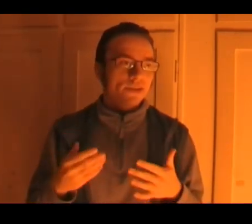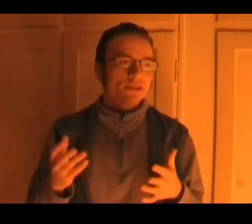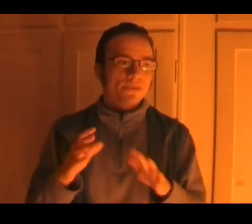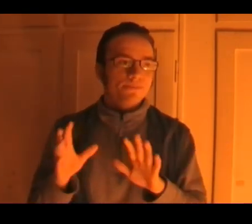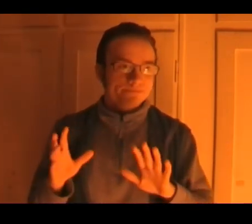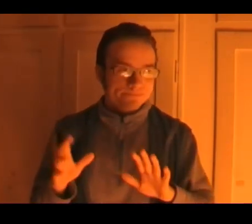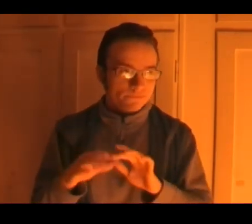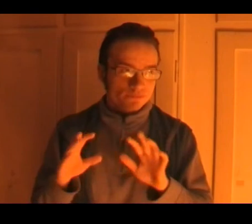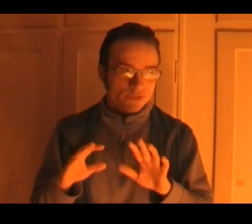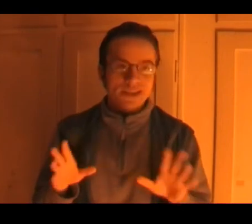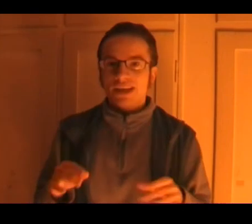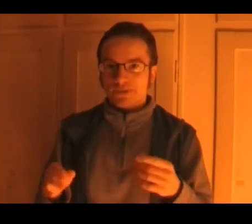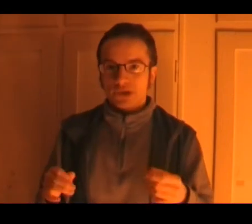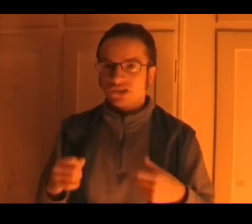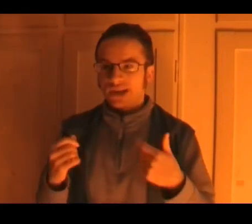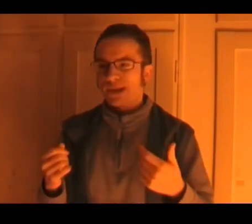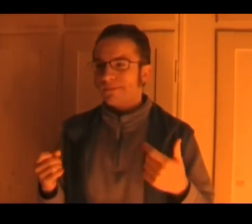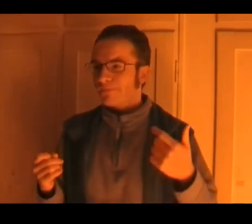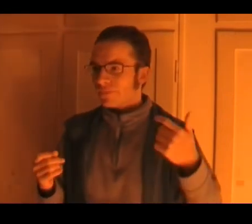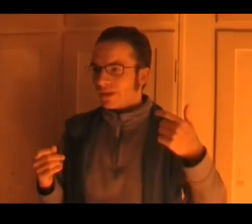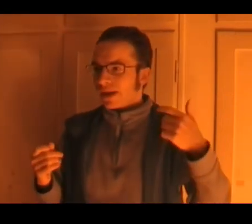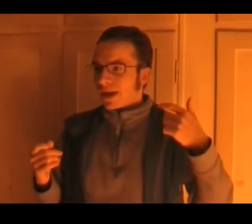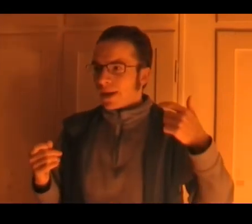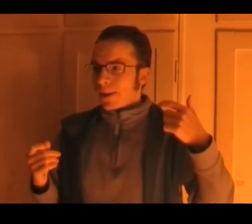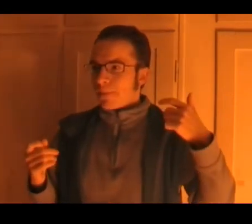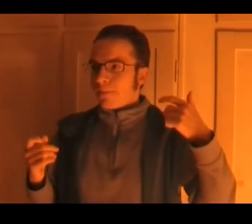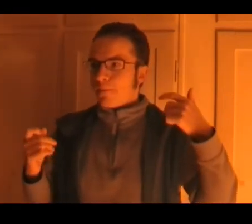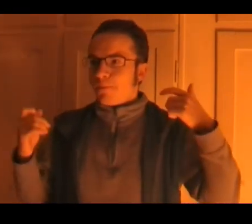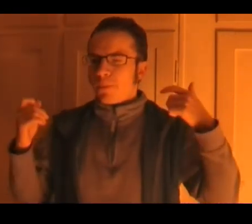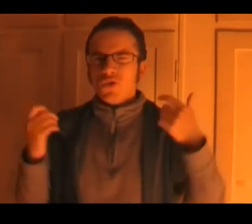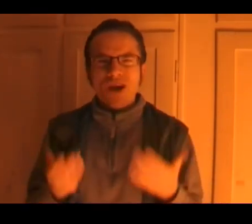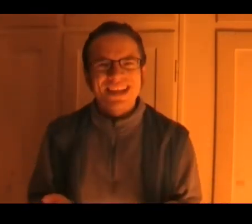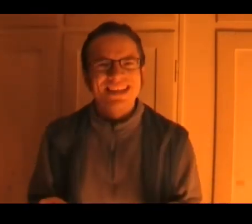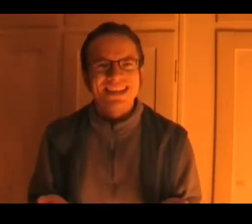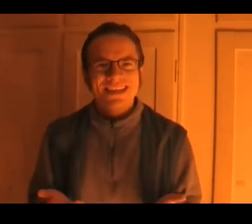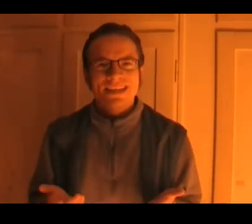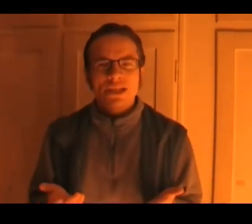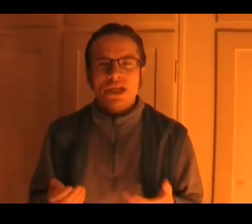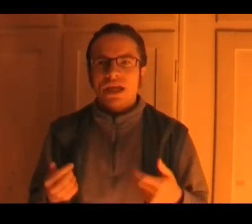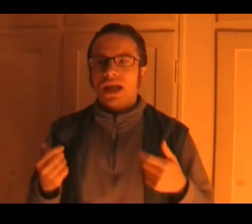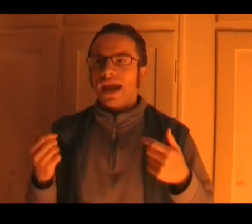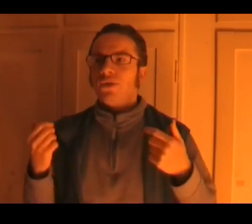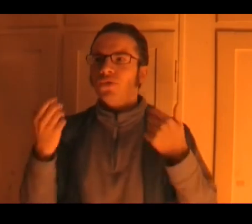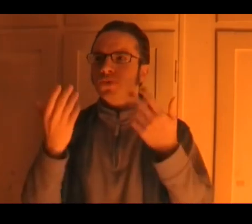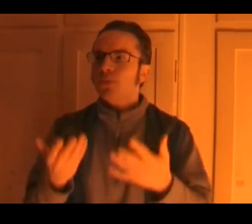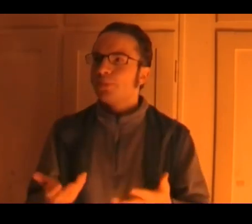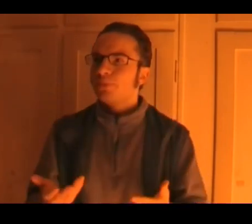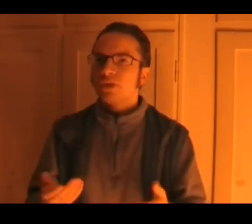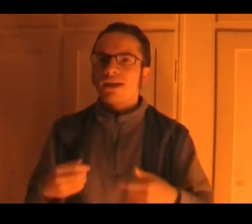to delete any footage or anything but who edited it and who put i